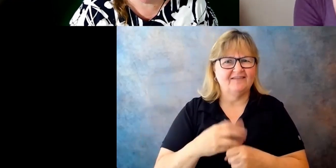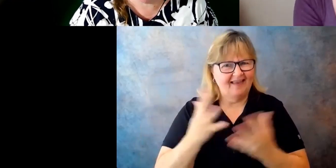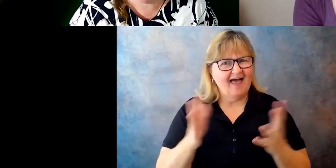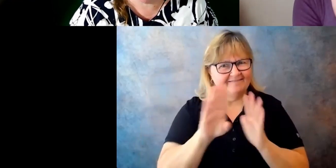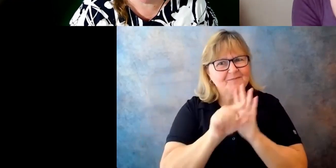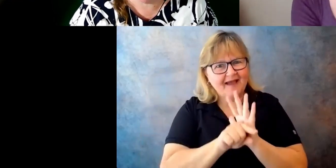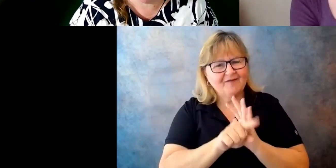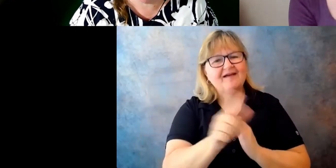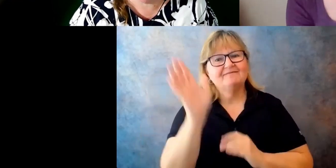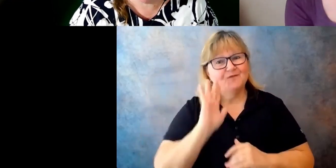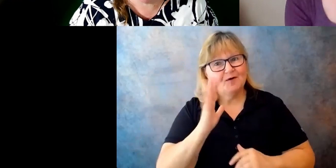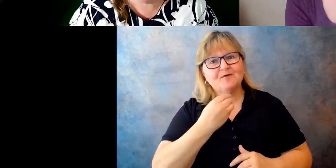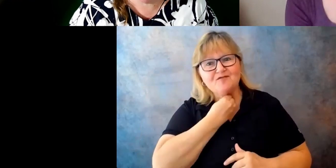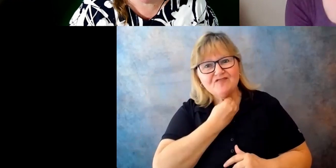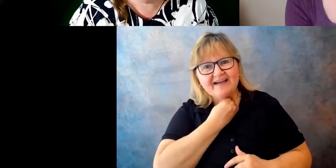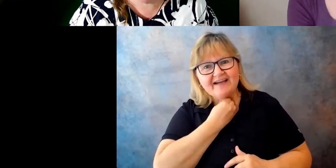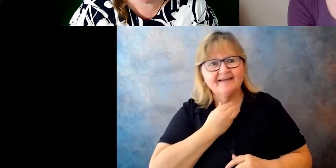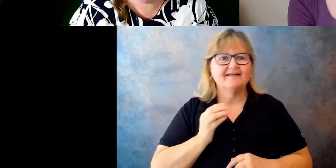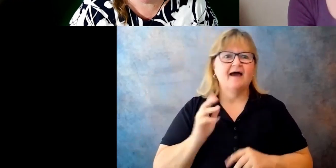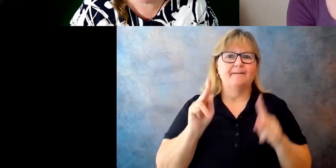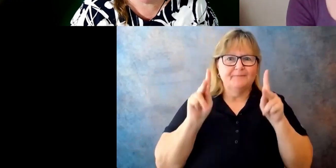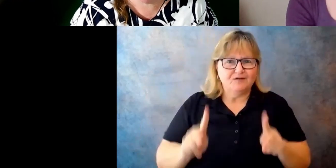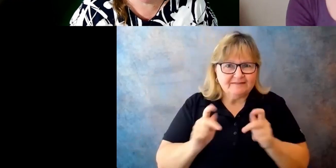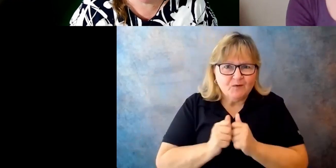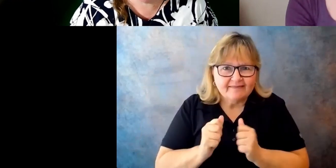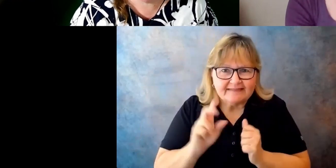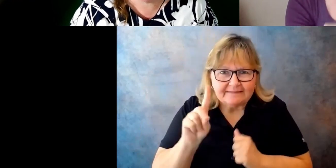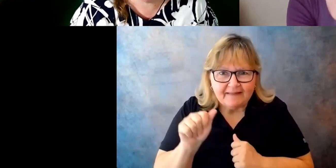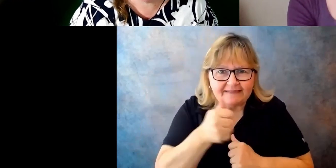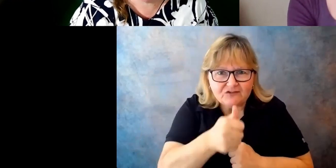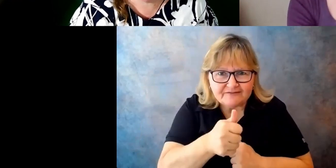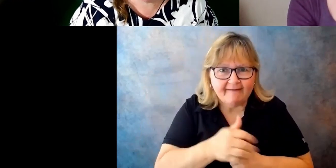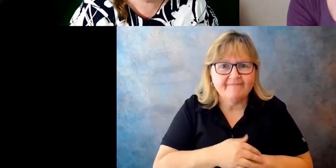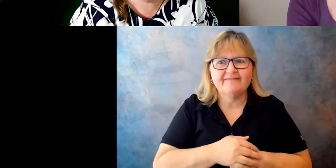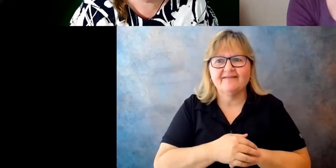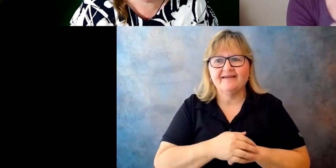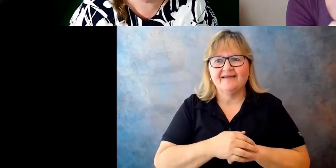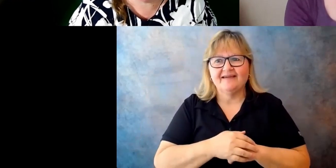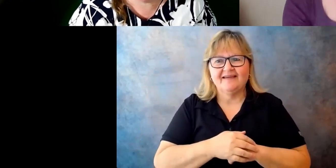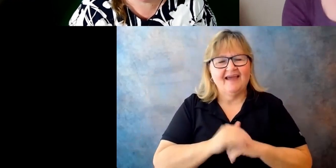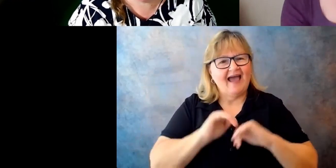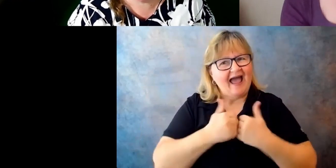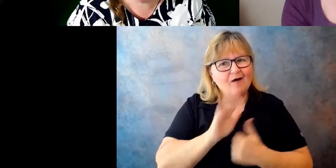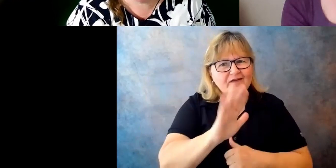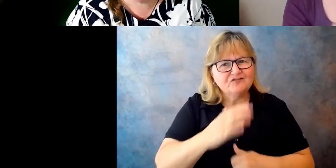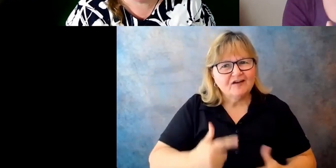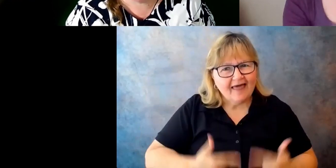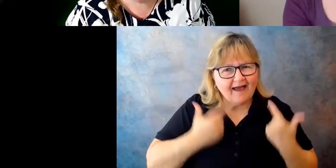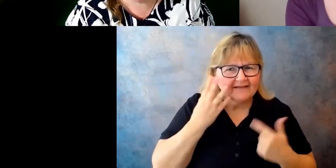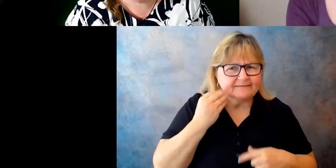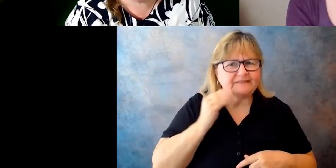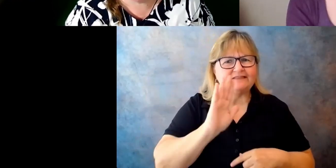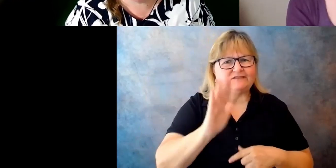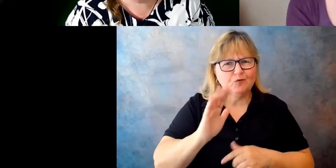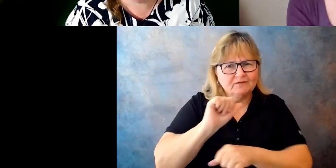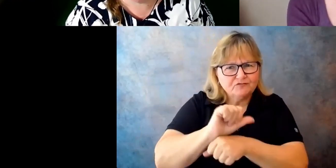former former Marine, person with a disability, what, what, how did all of your life experience, your career experience drive